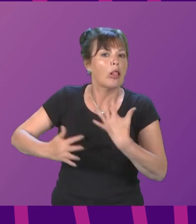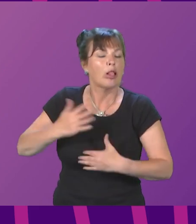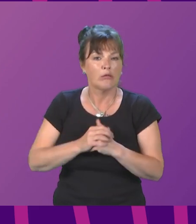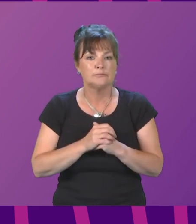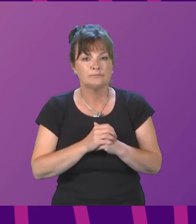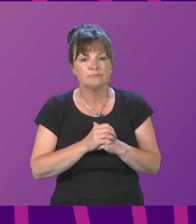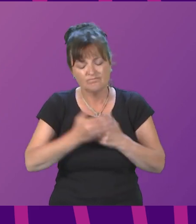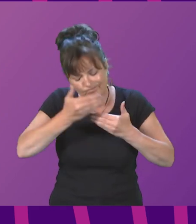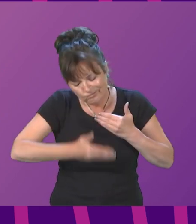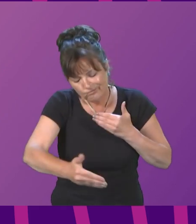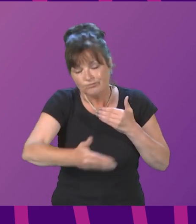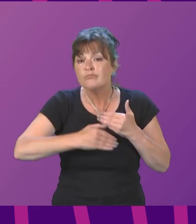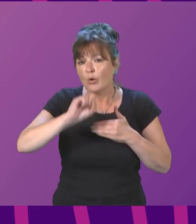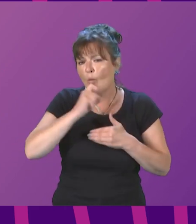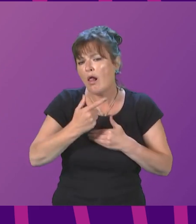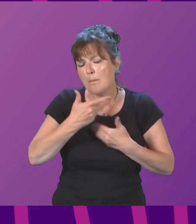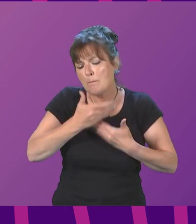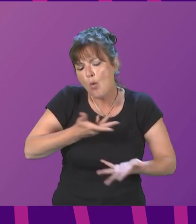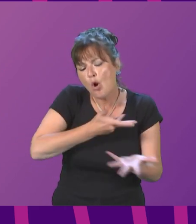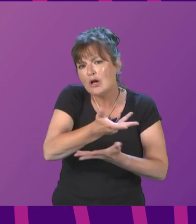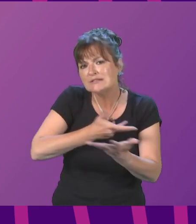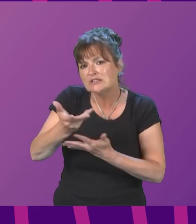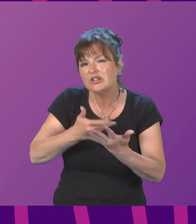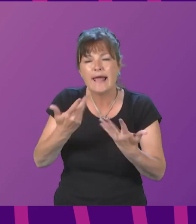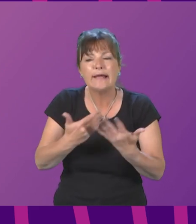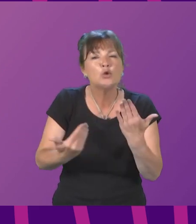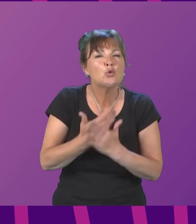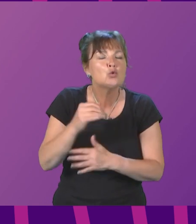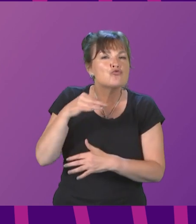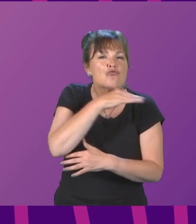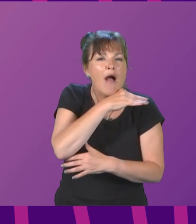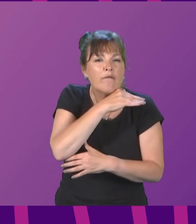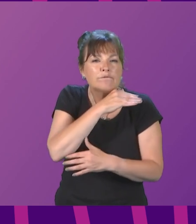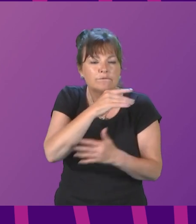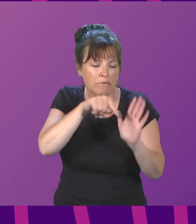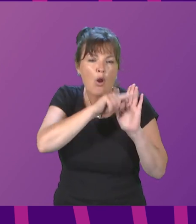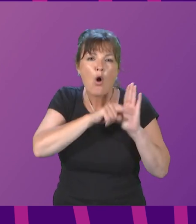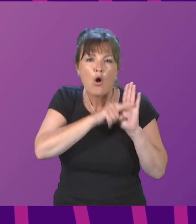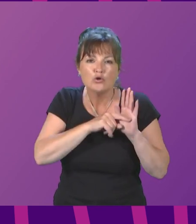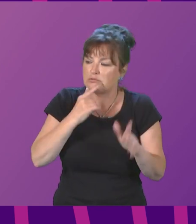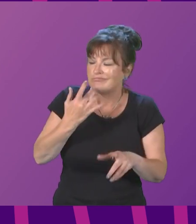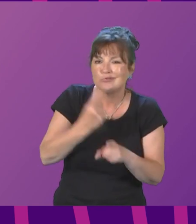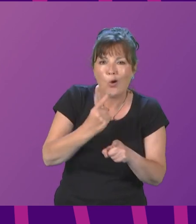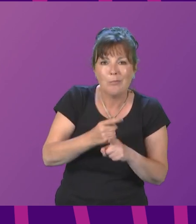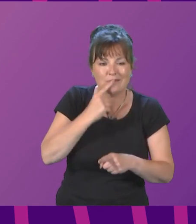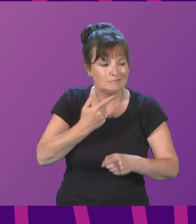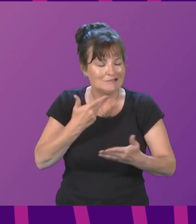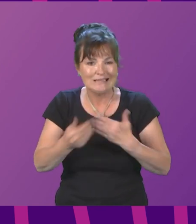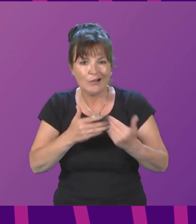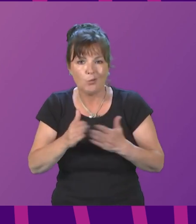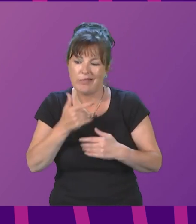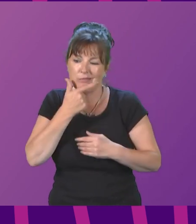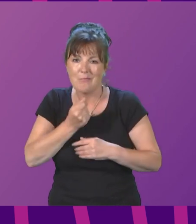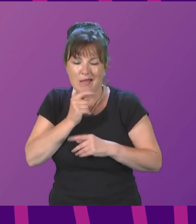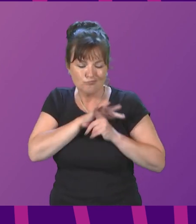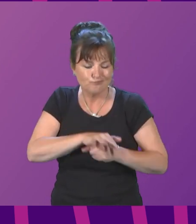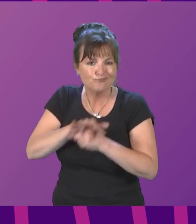specific draft laws to give effect to the recommendations in Helena Kennedy's report on tackling misogynistic behaviours.